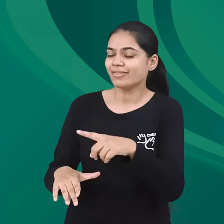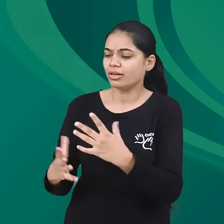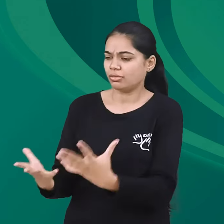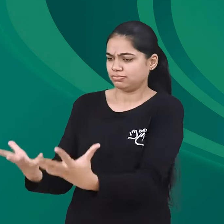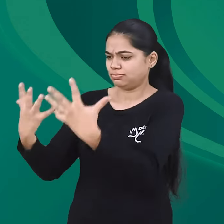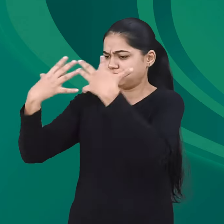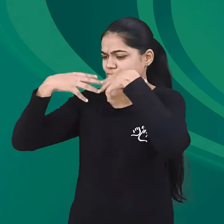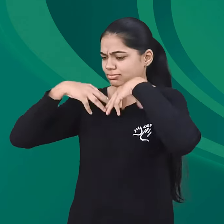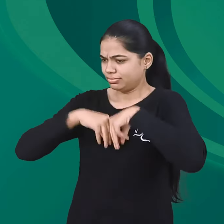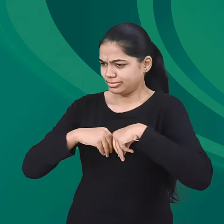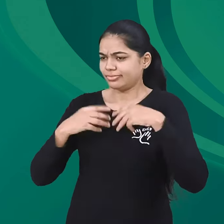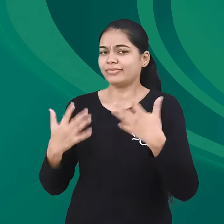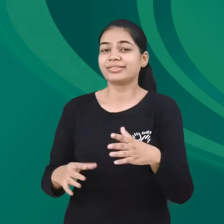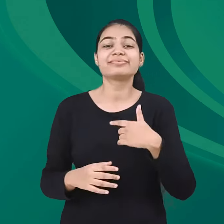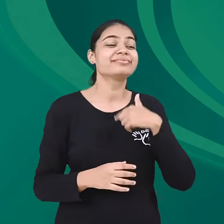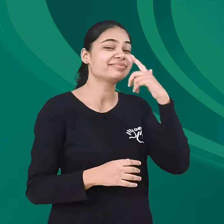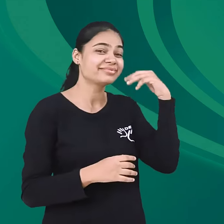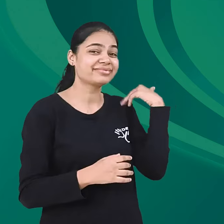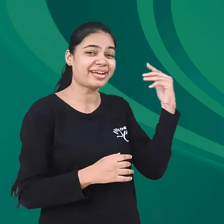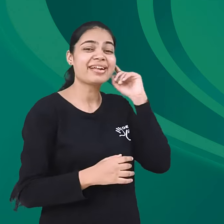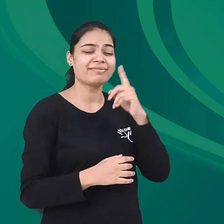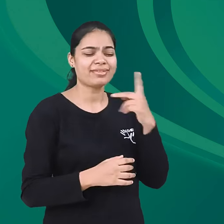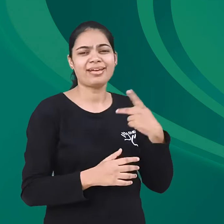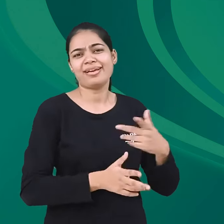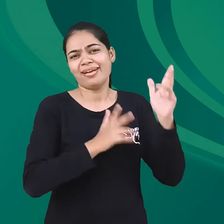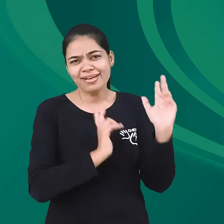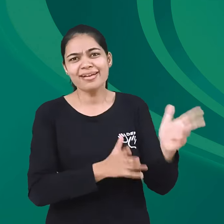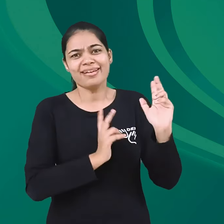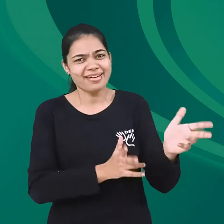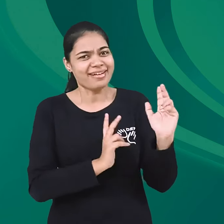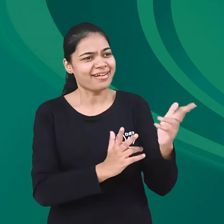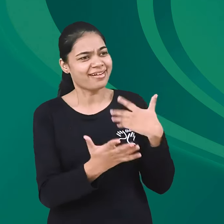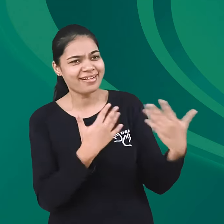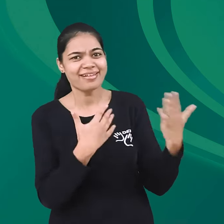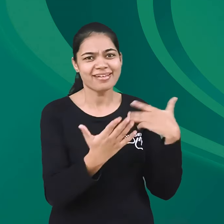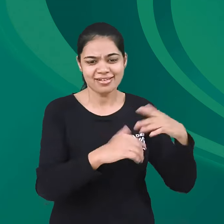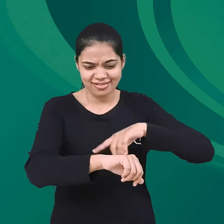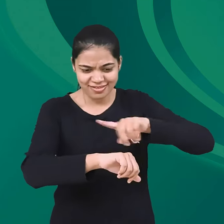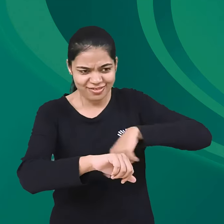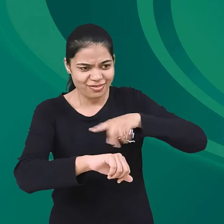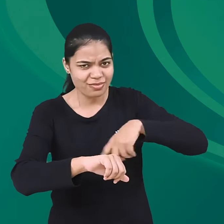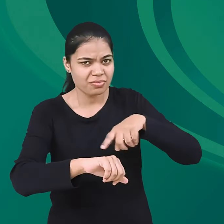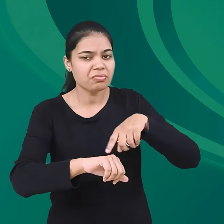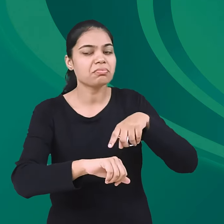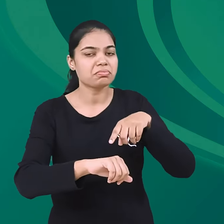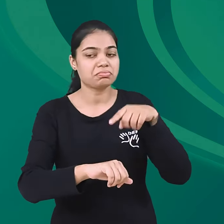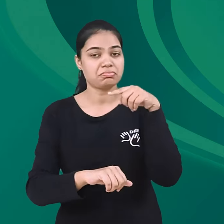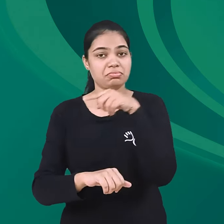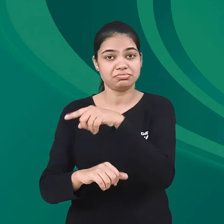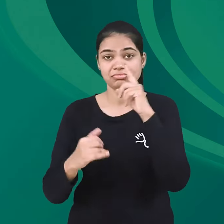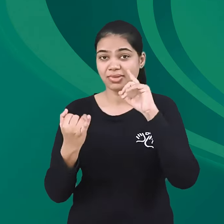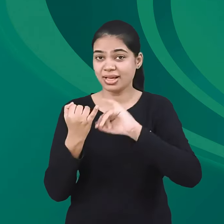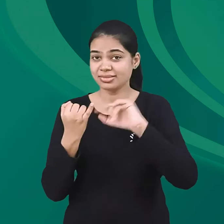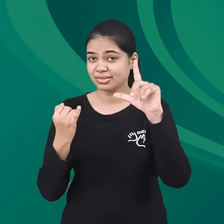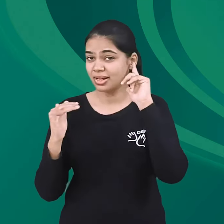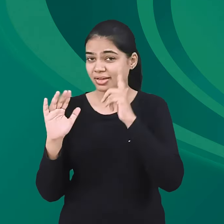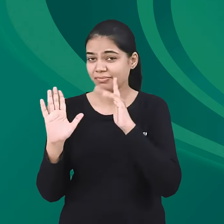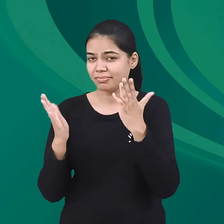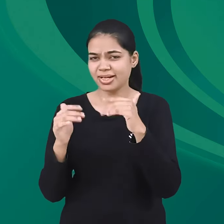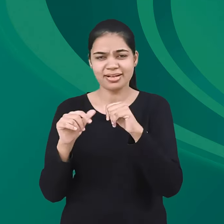knowledge of the sign language. But because of this app, trust me, now we can talk for hours and